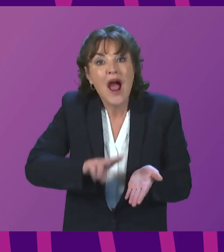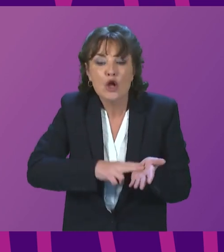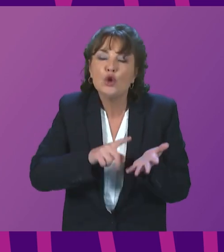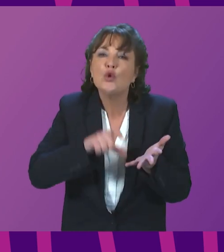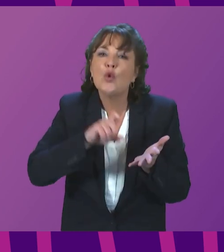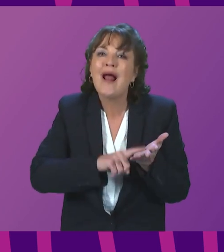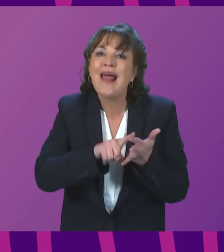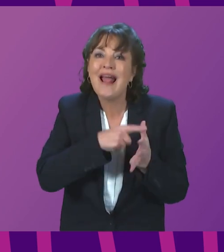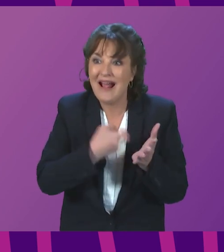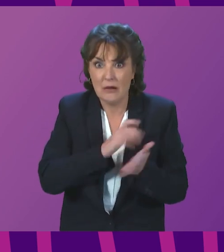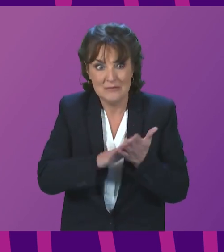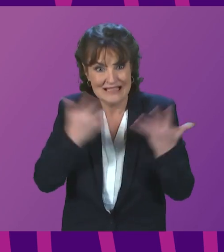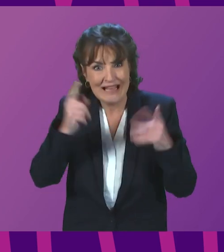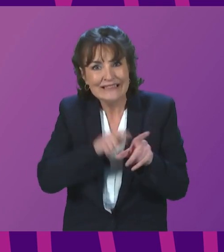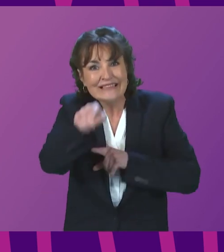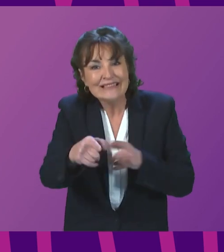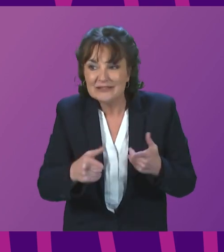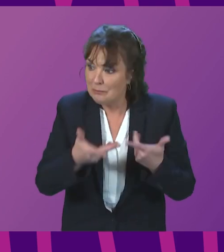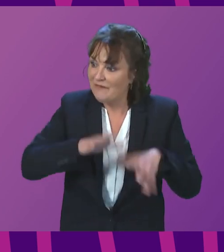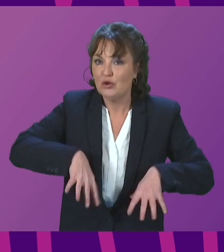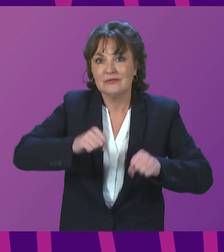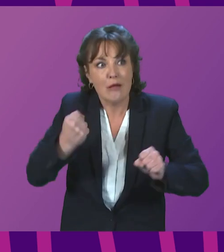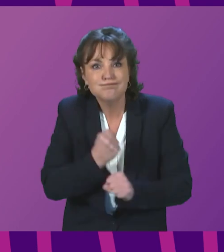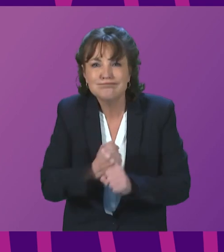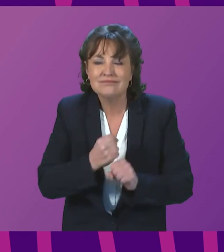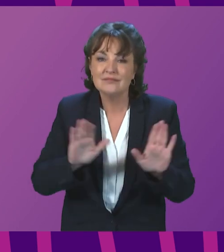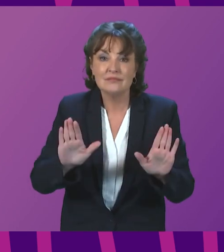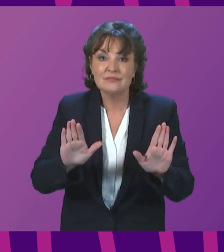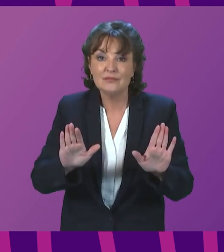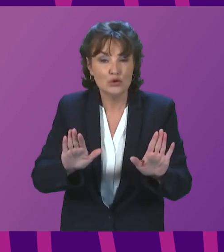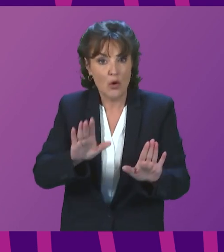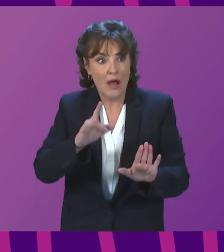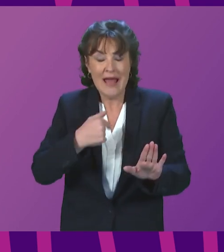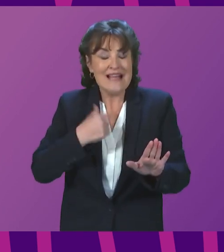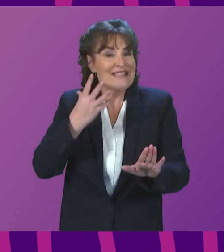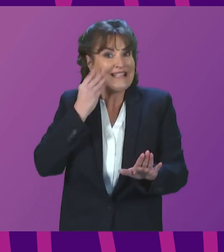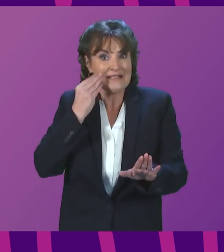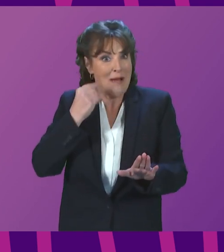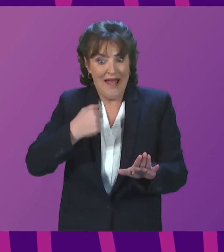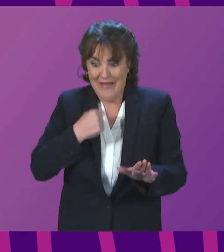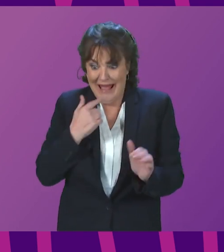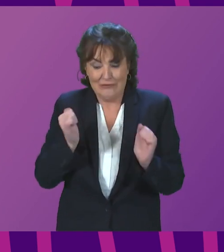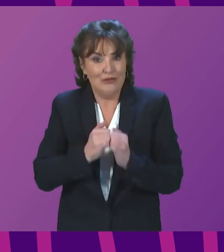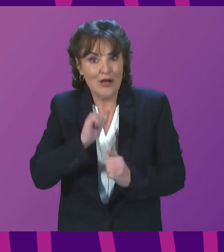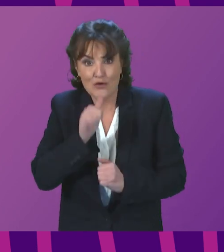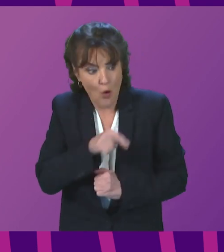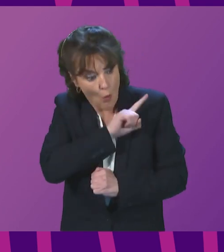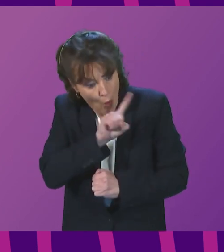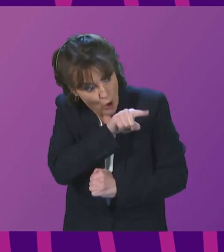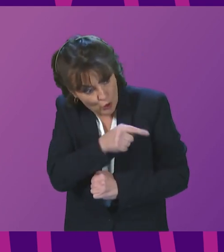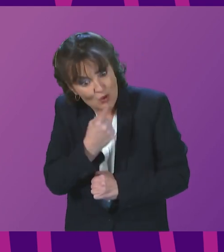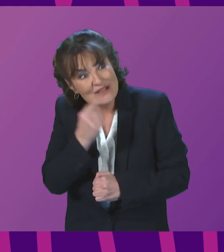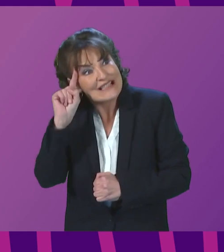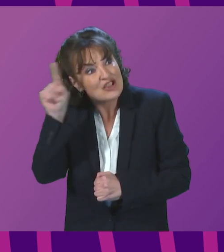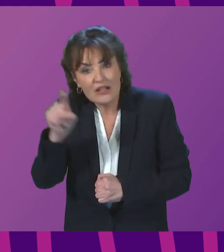So even if I was to agree, and I do not agree on all of these matters, these were the right things to do. They do not offer the solution that Douglas Ross is